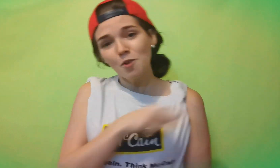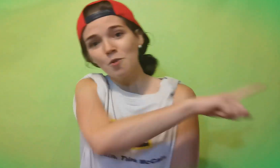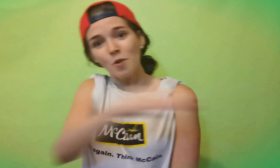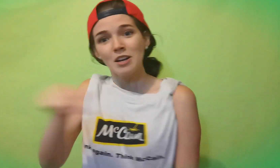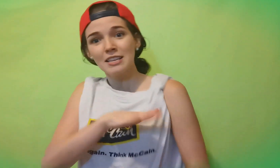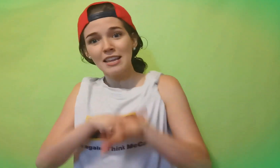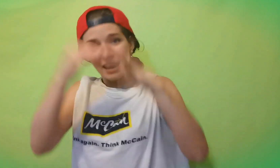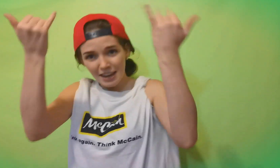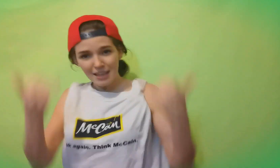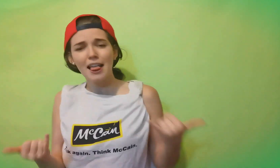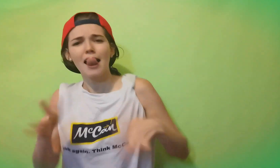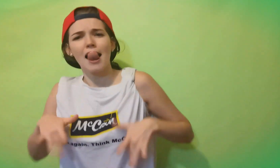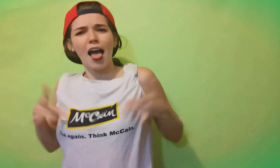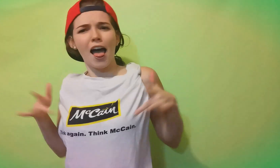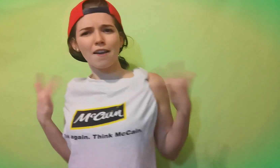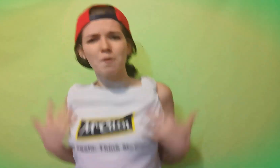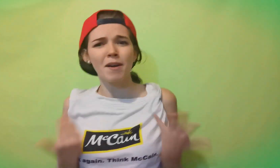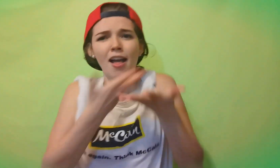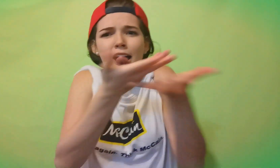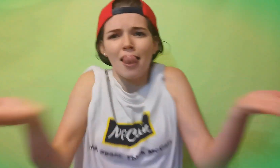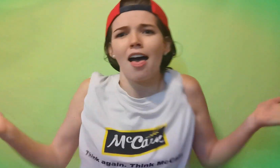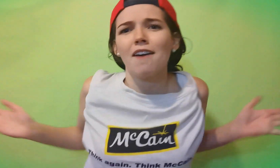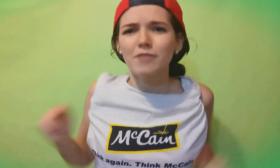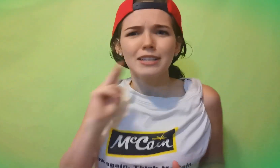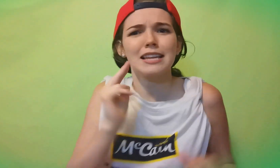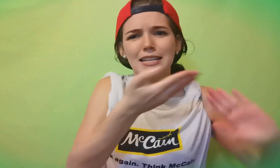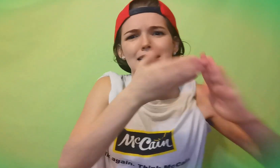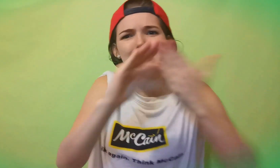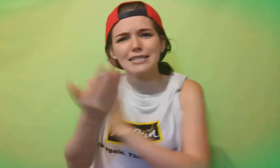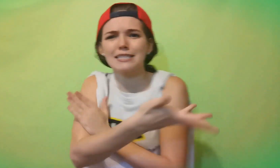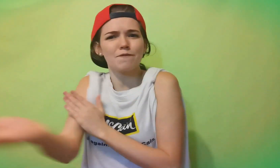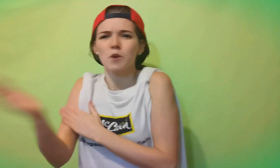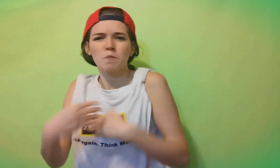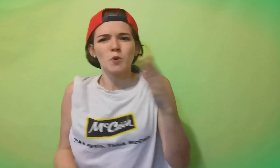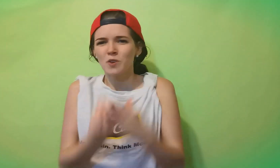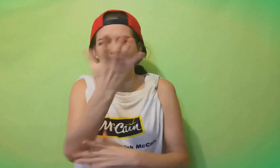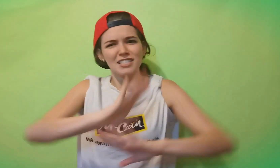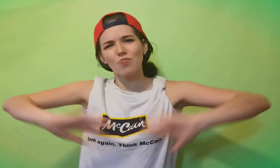what a wonderful time to be alive now watch the deaf community